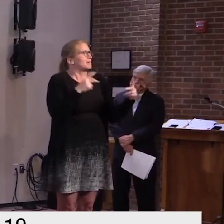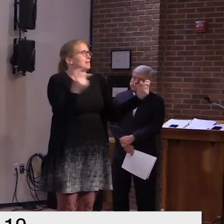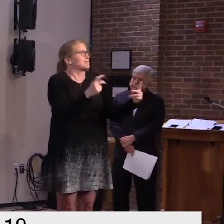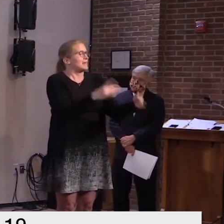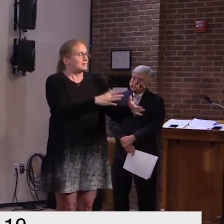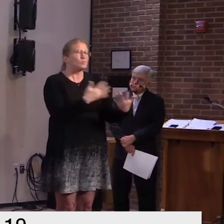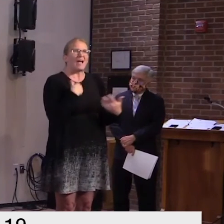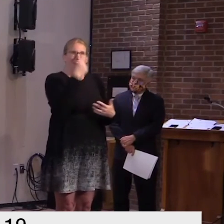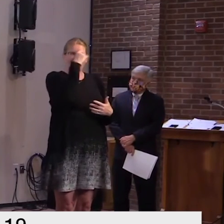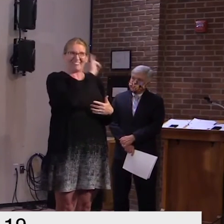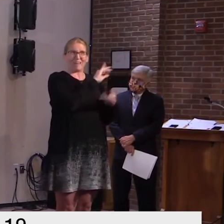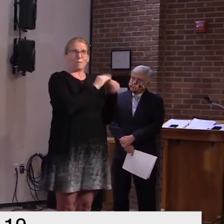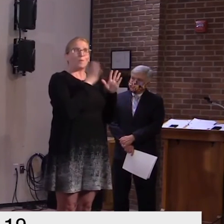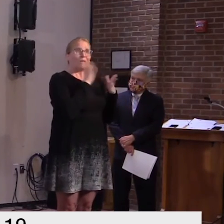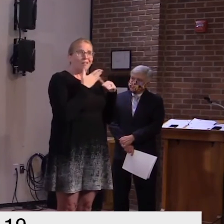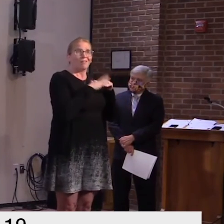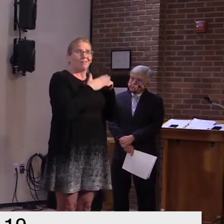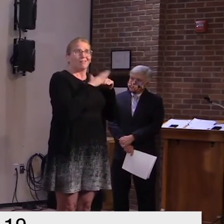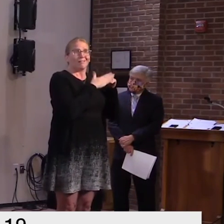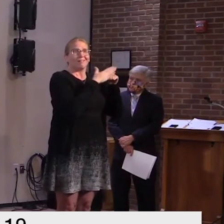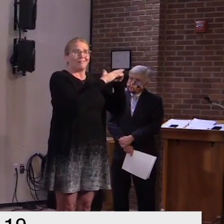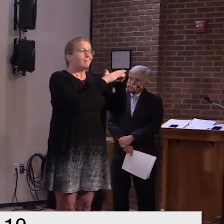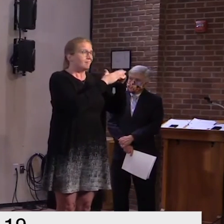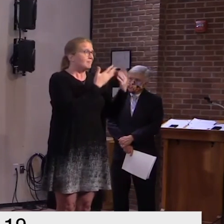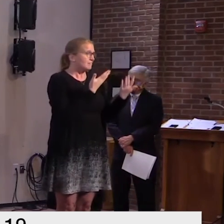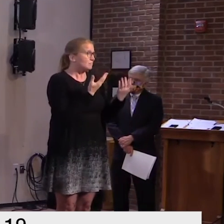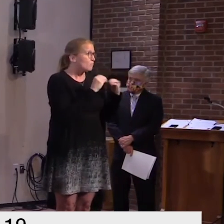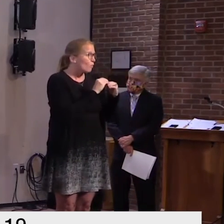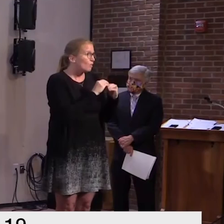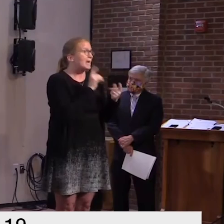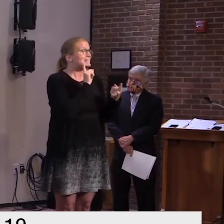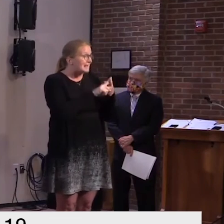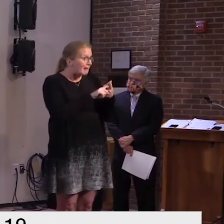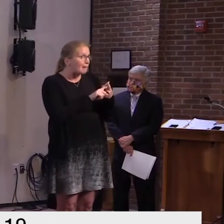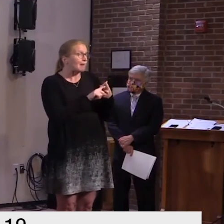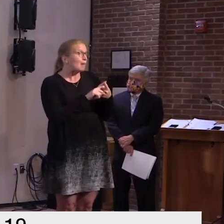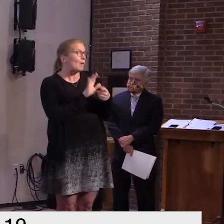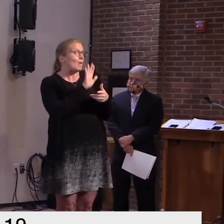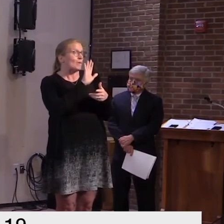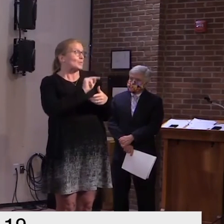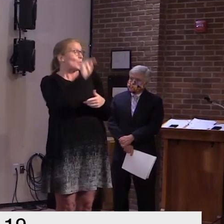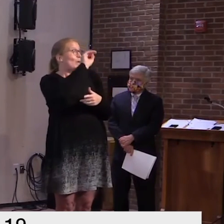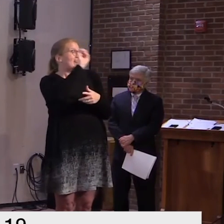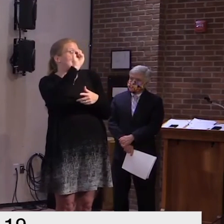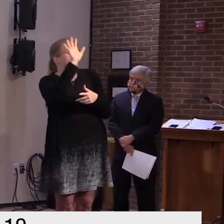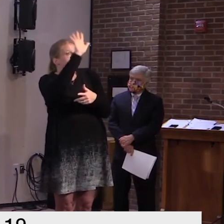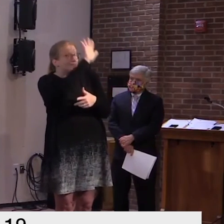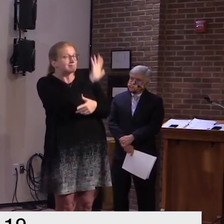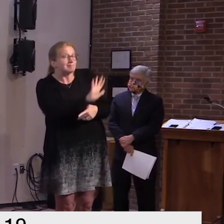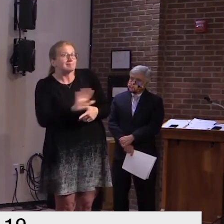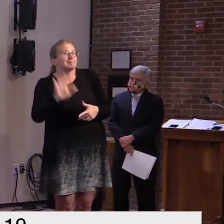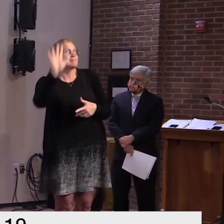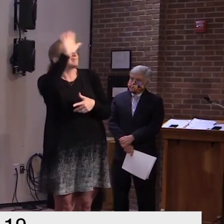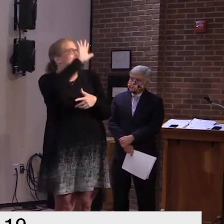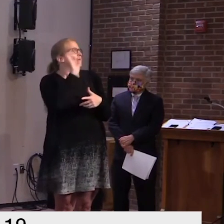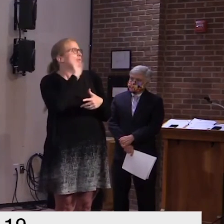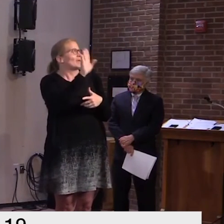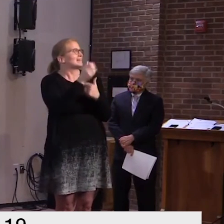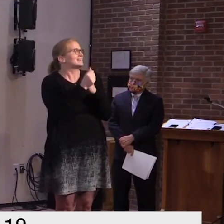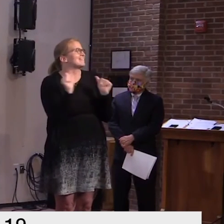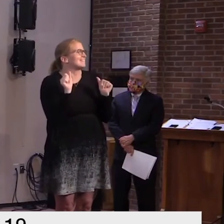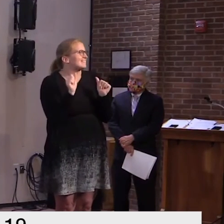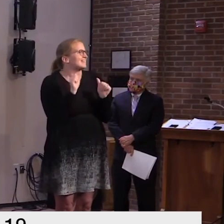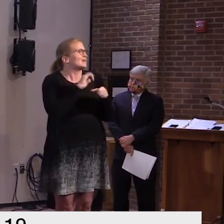until as the governor puts it the rest of the region looks like vermont in terms of uh active cases